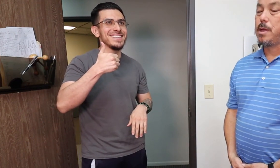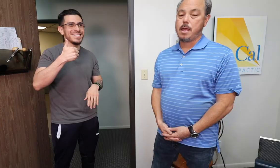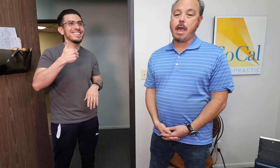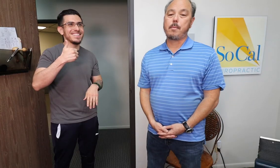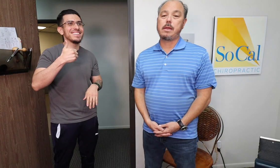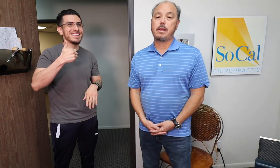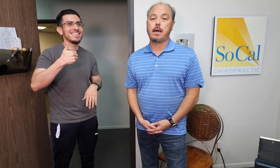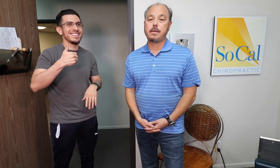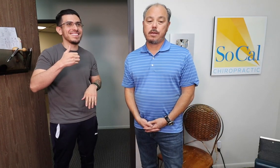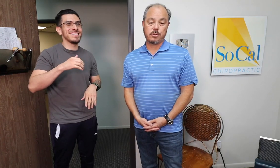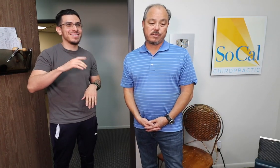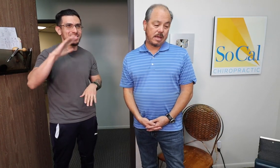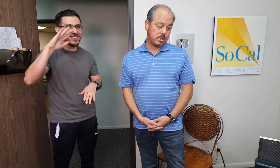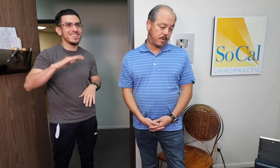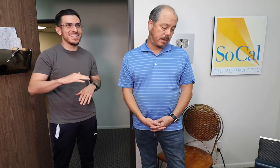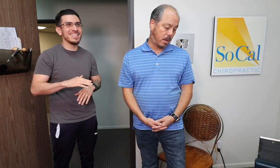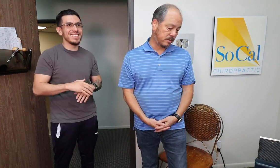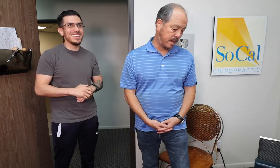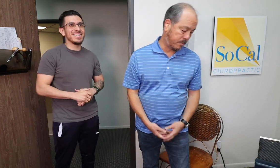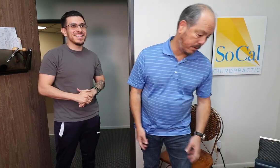How many years has he had this pain? How long has he had the pain?